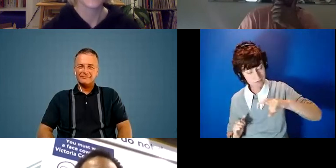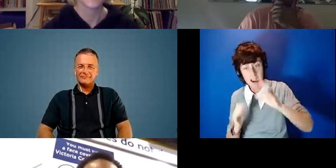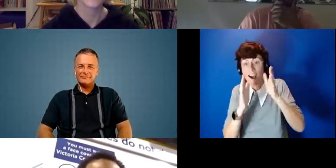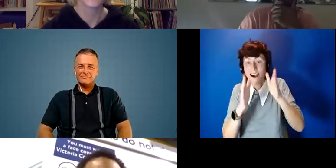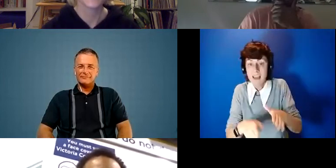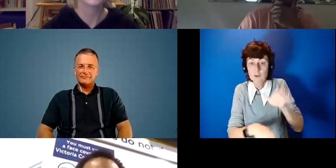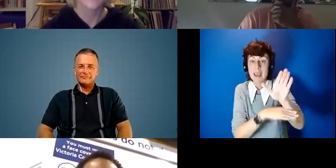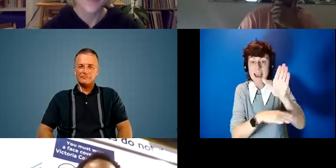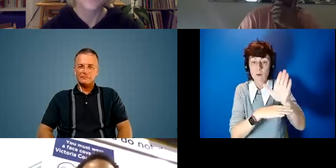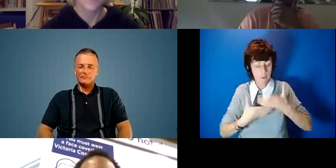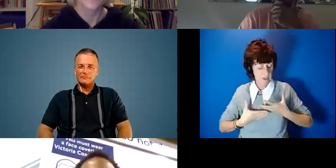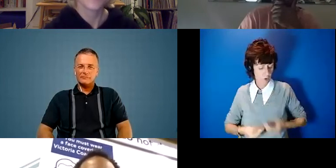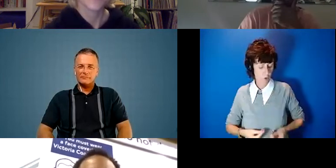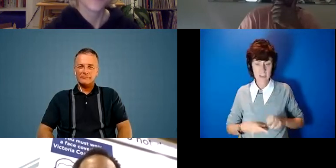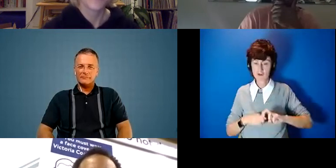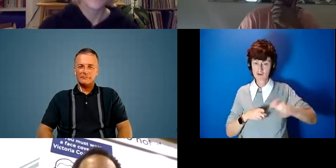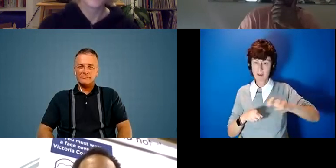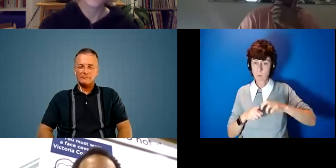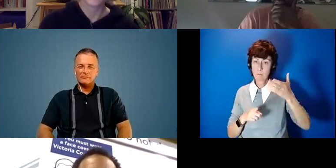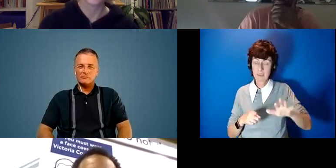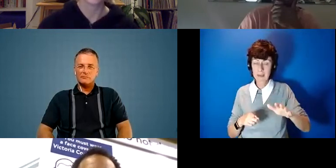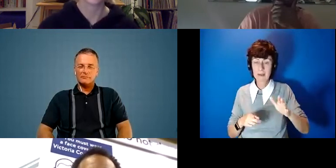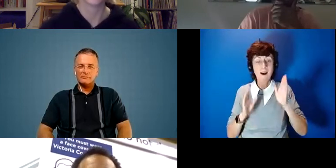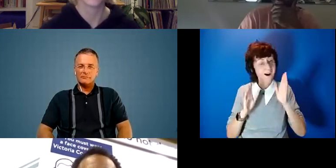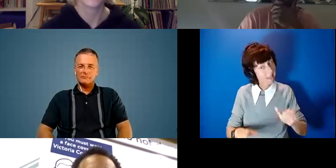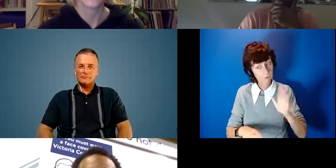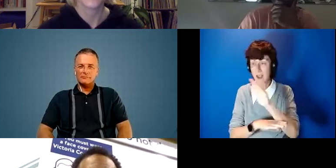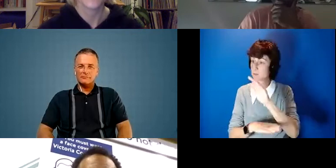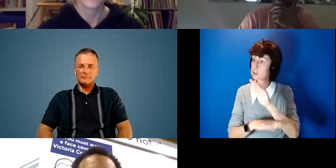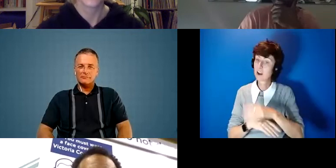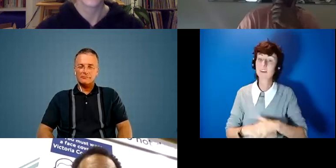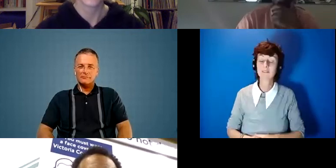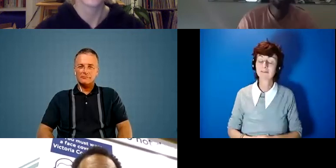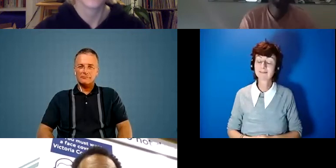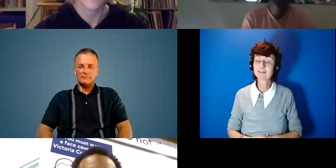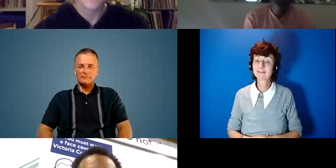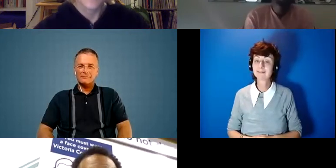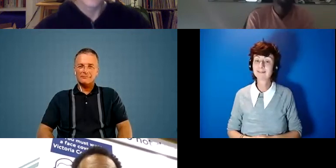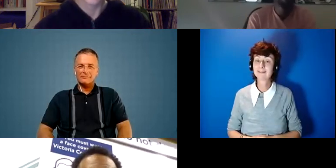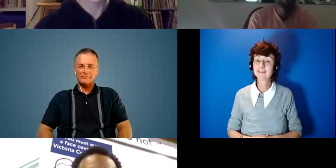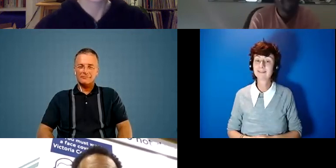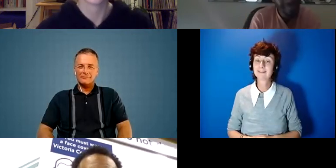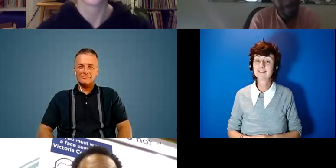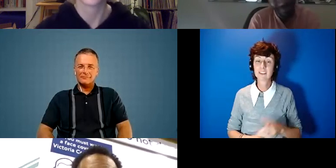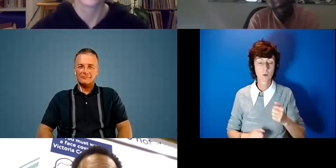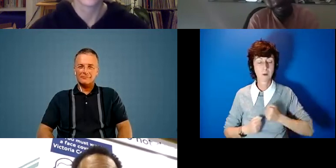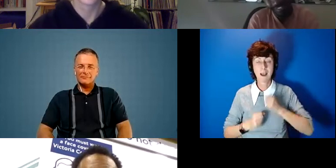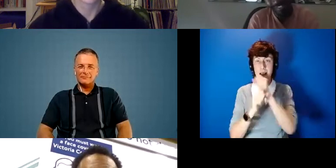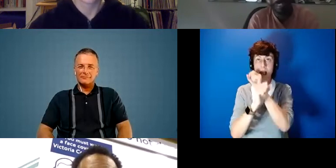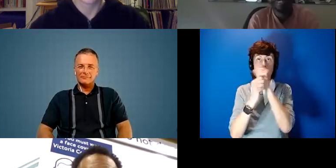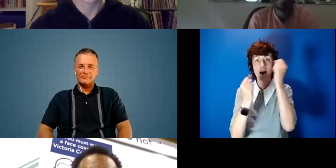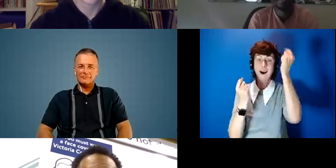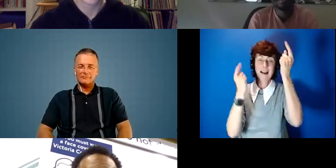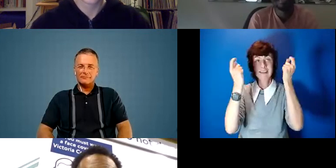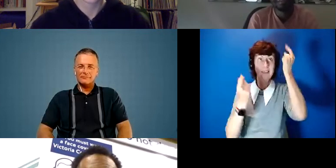lot of traveling i'm really exhausted i need to recharge so i'm recharging out of nature about going on a hike and that's where i get a lot of my inspirations and